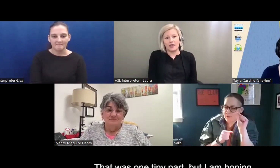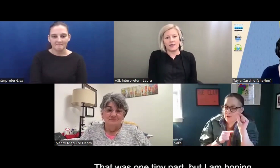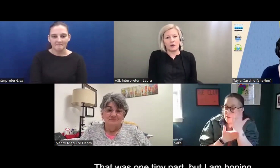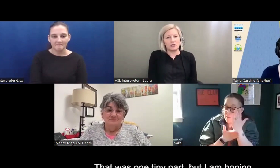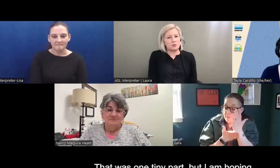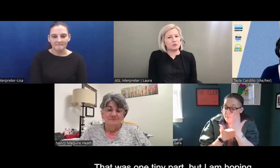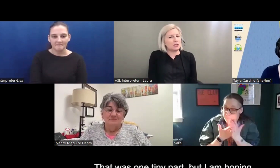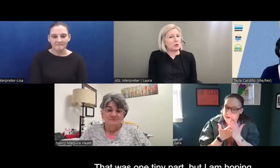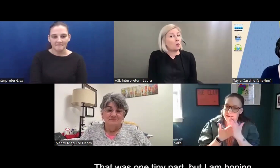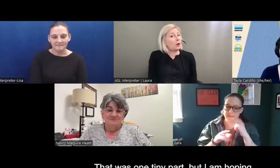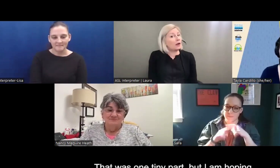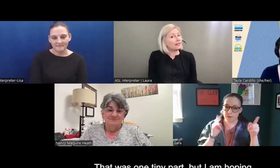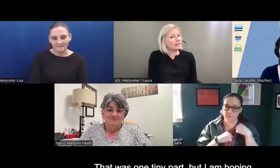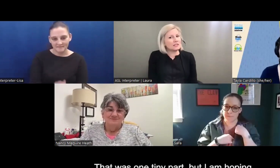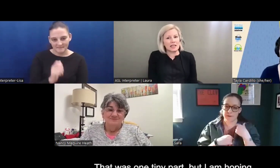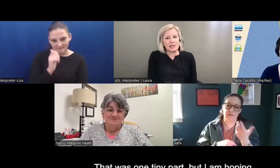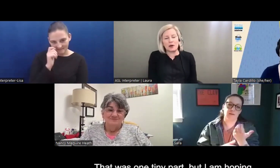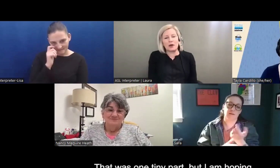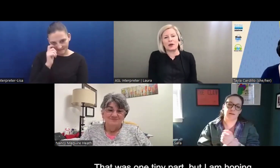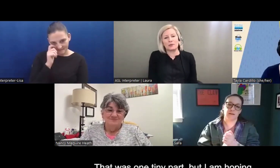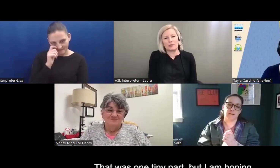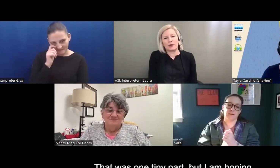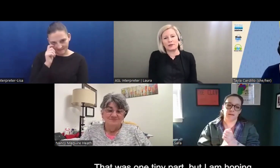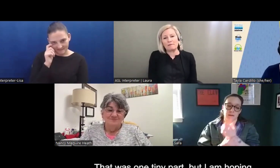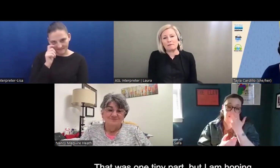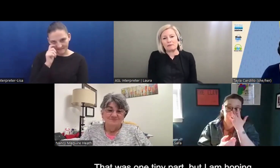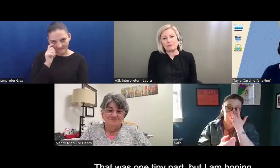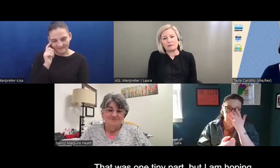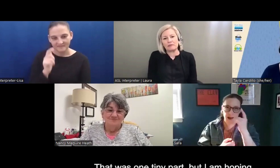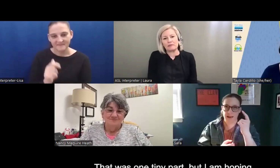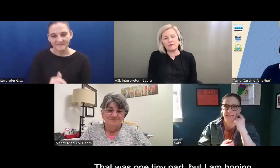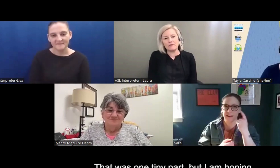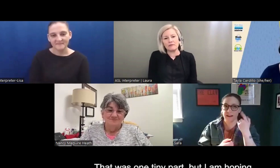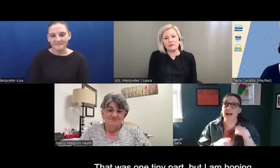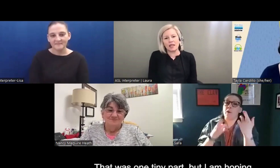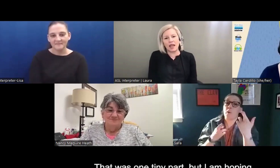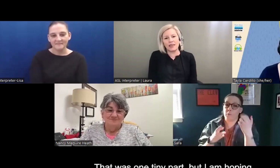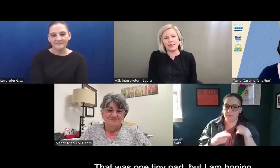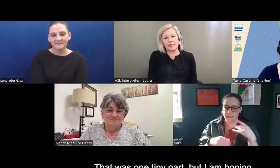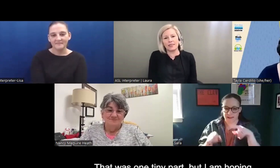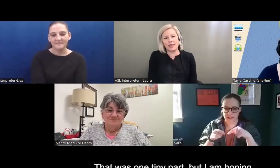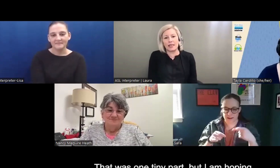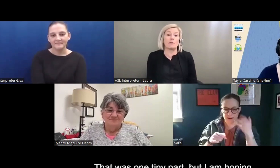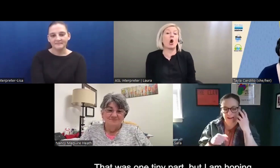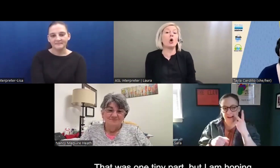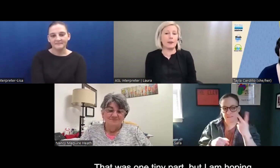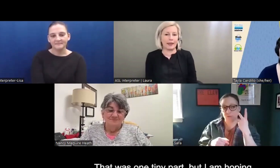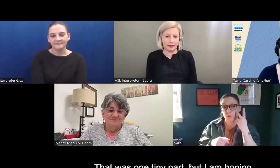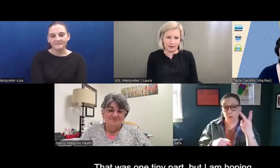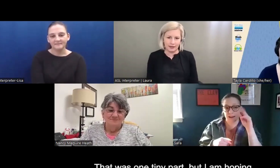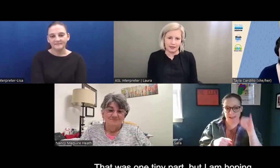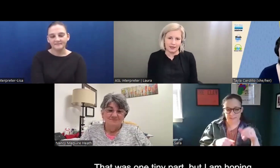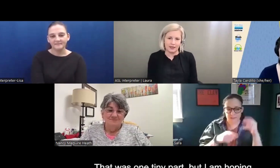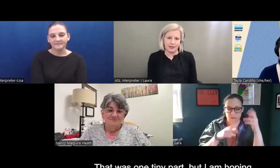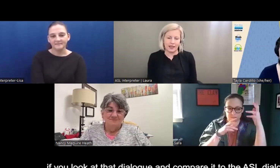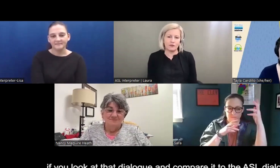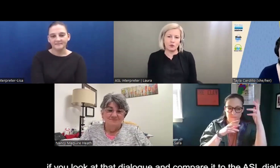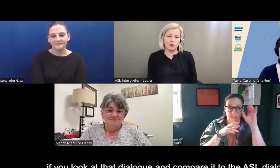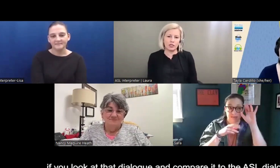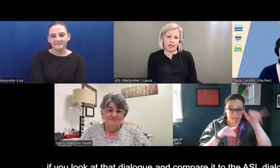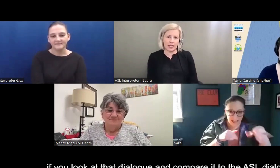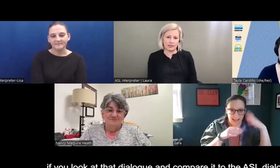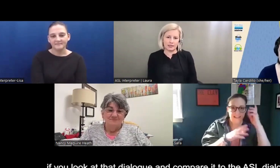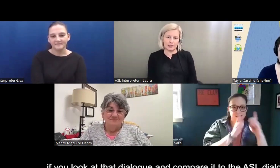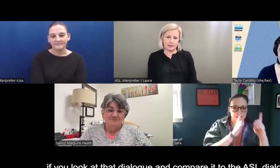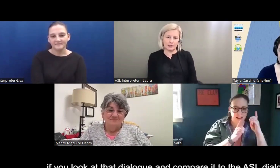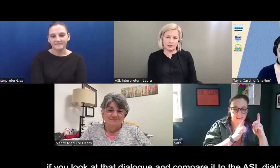And that was just really one little tiny part, but I think, I'm hoping that if you